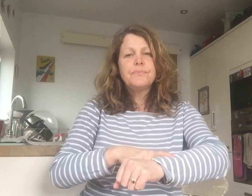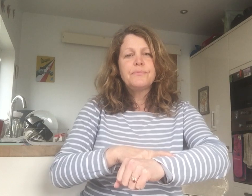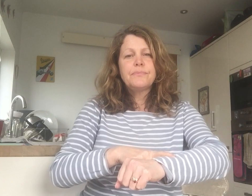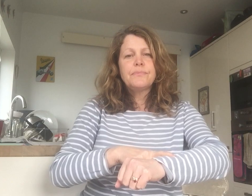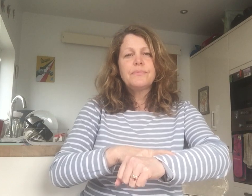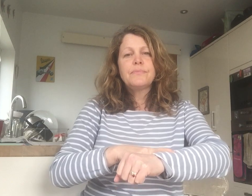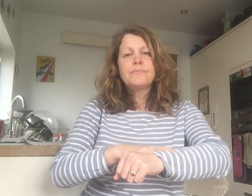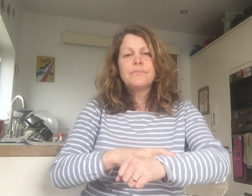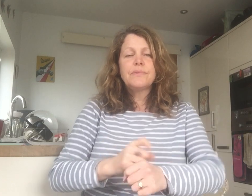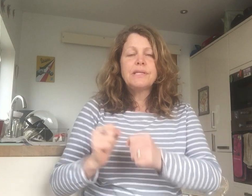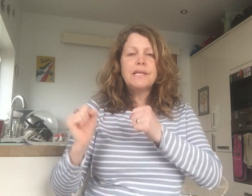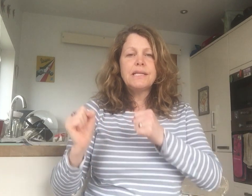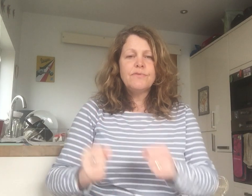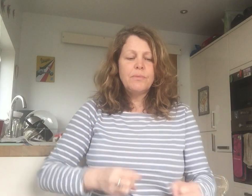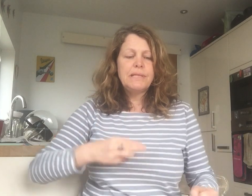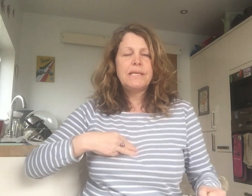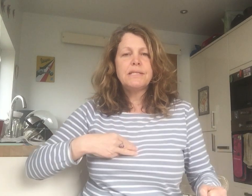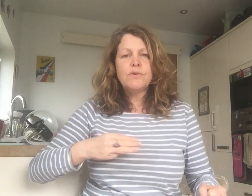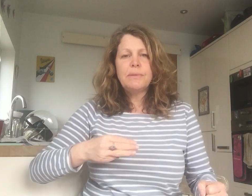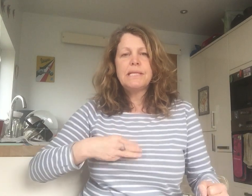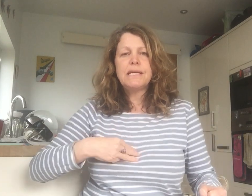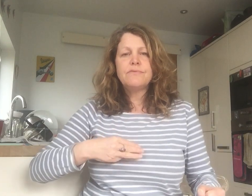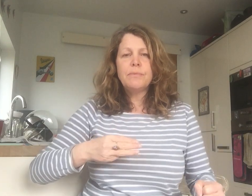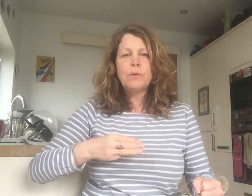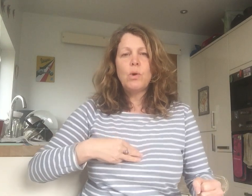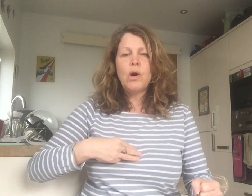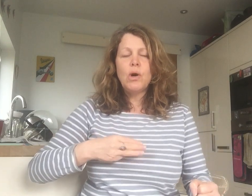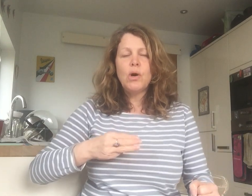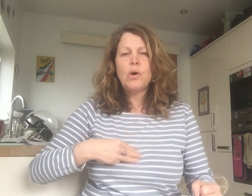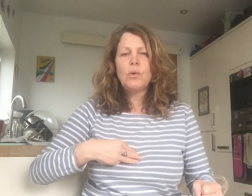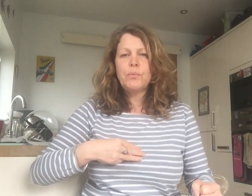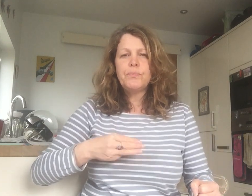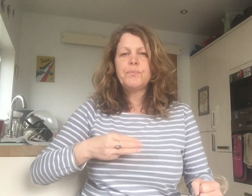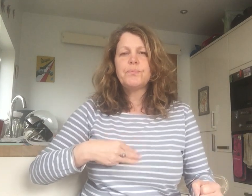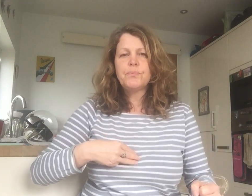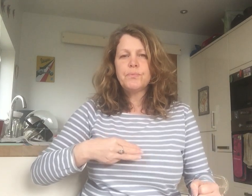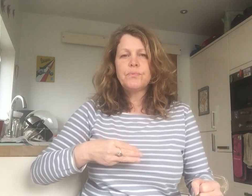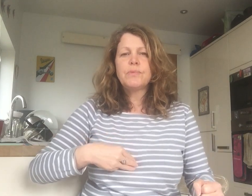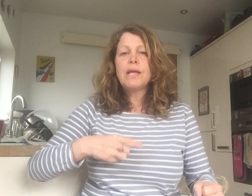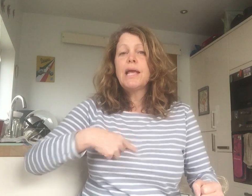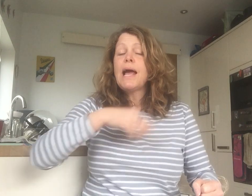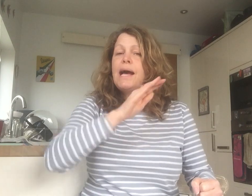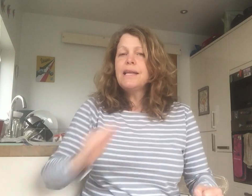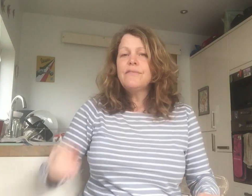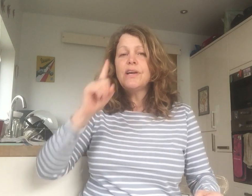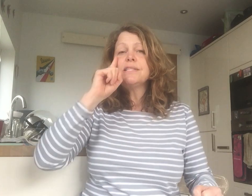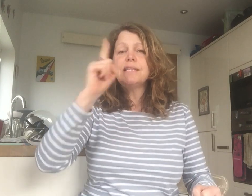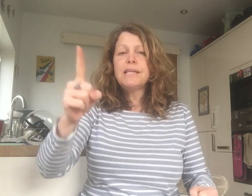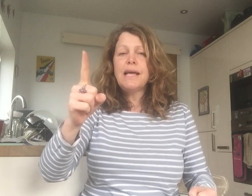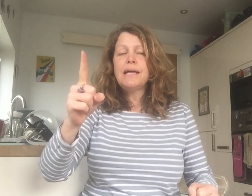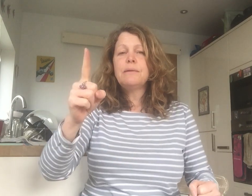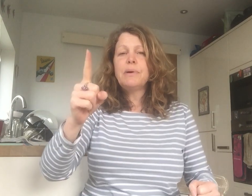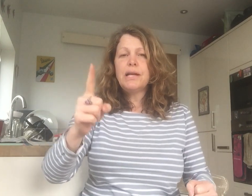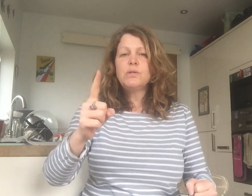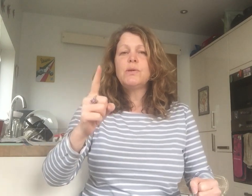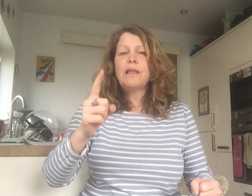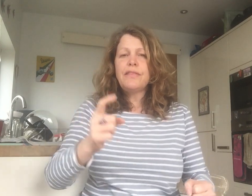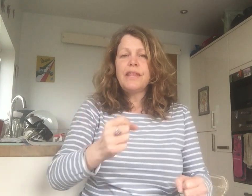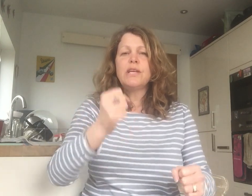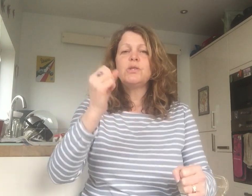So I say, dance for me, dance for me, dance for me. Oh, I never see anybody do the things